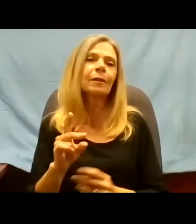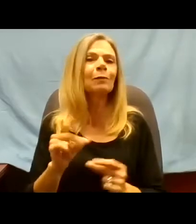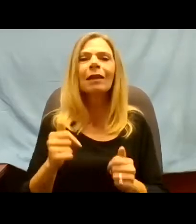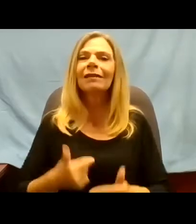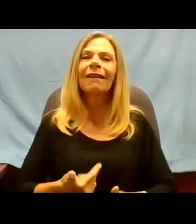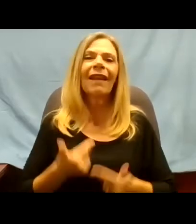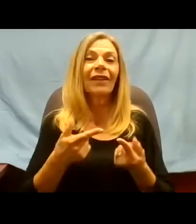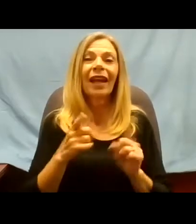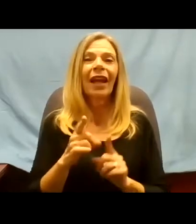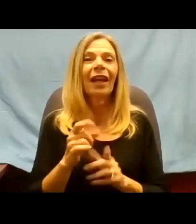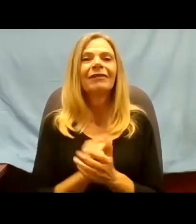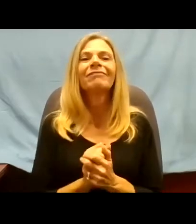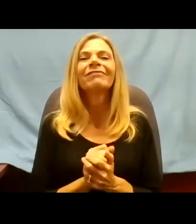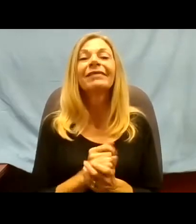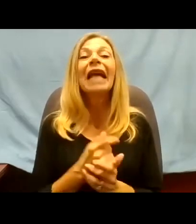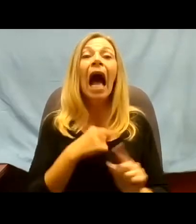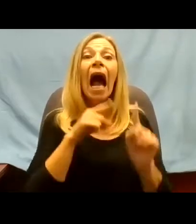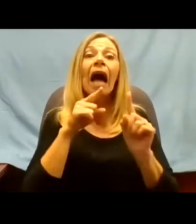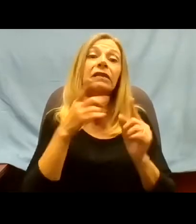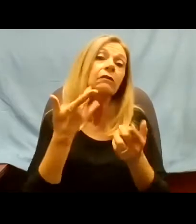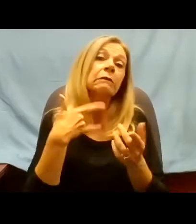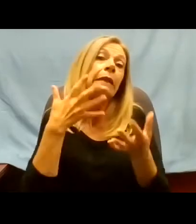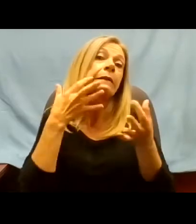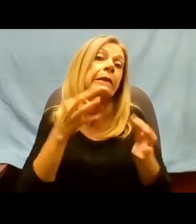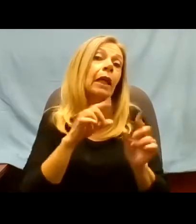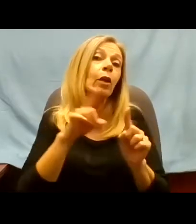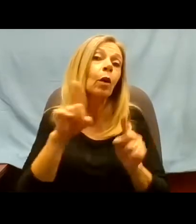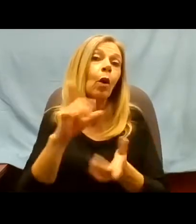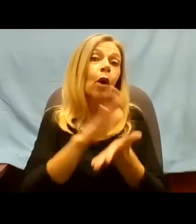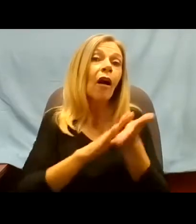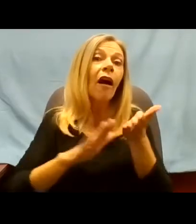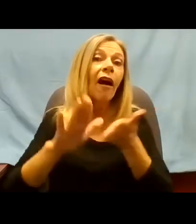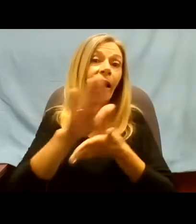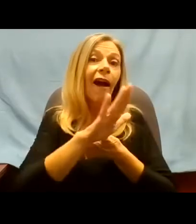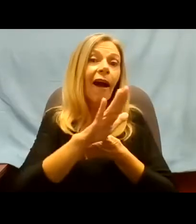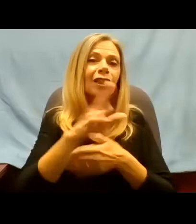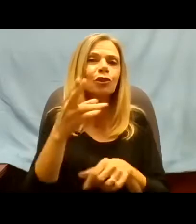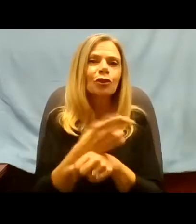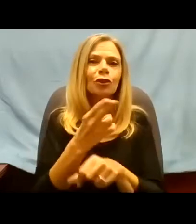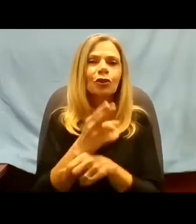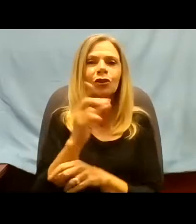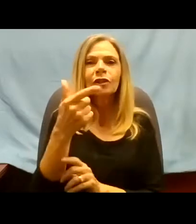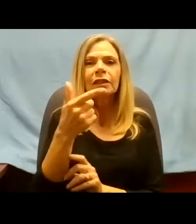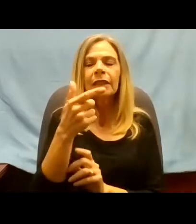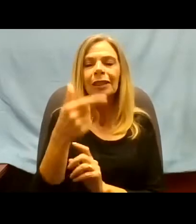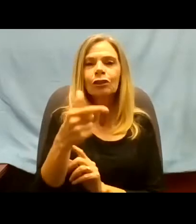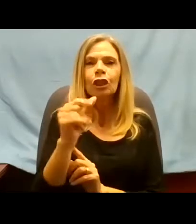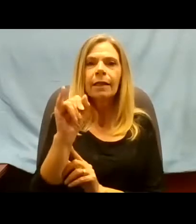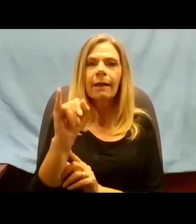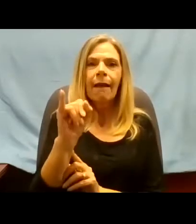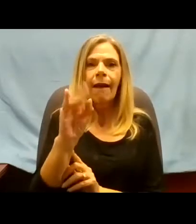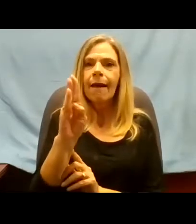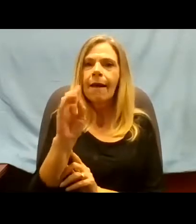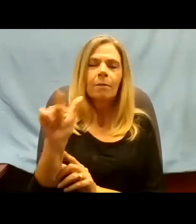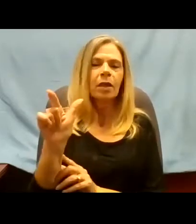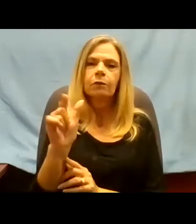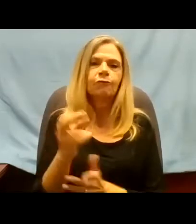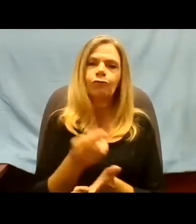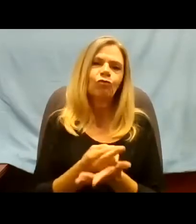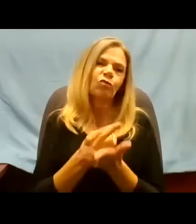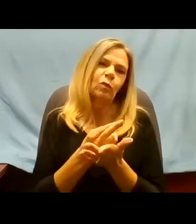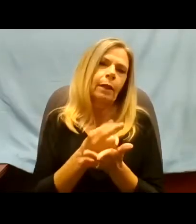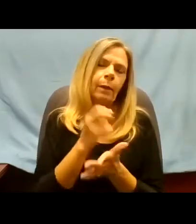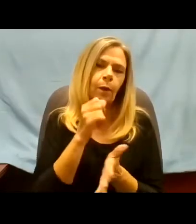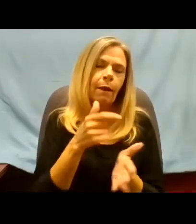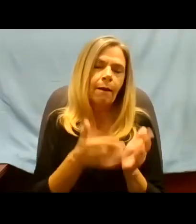rehab program, but I went to college on the GI Bill. And there I met someone who you